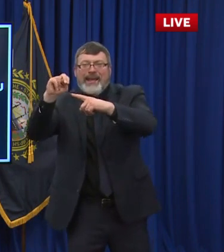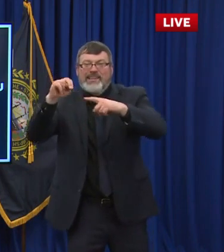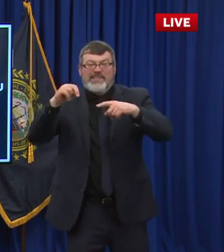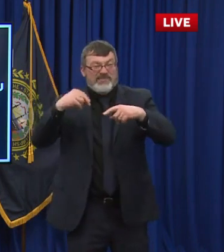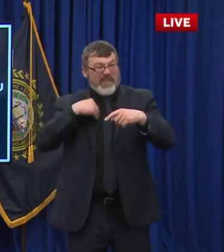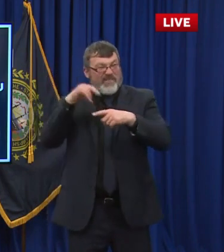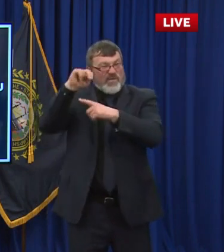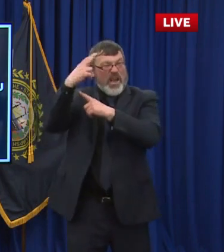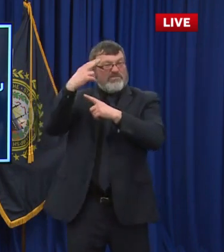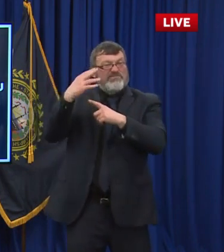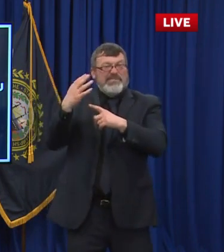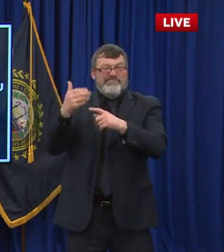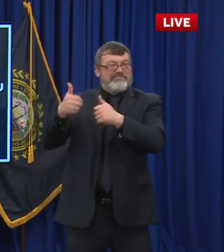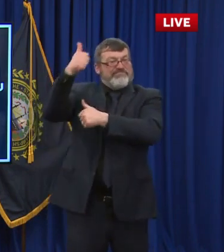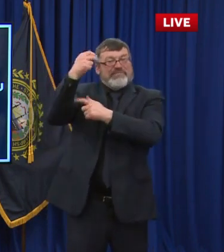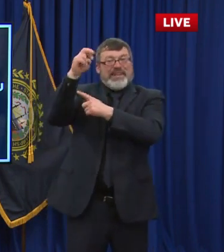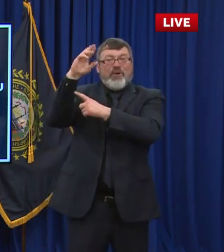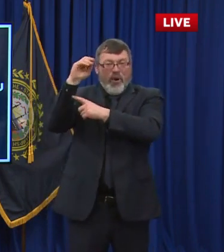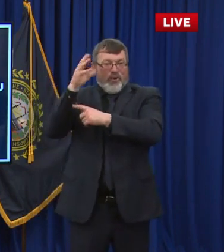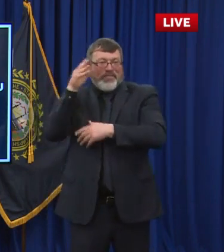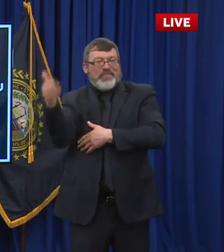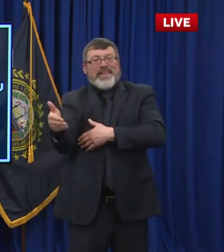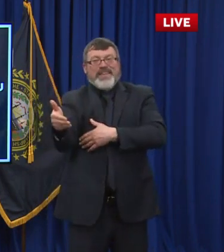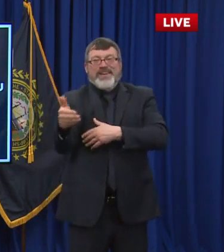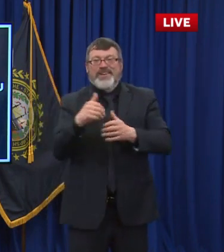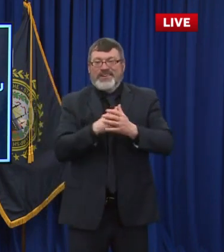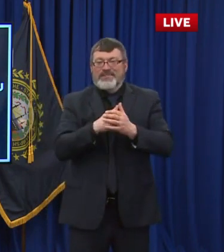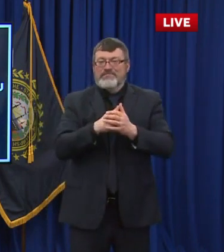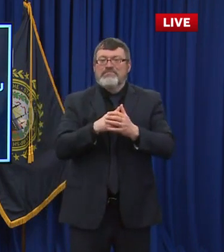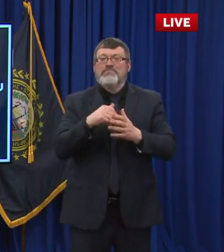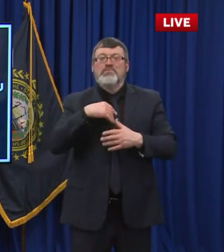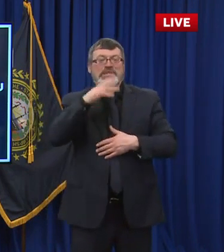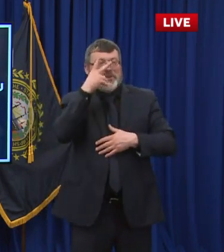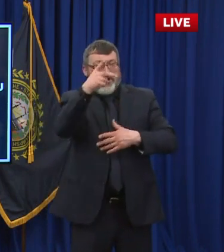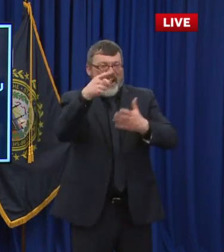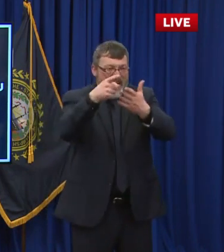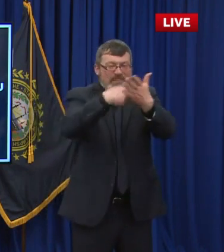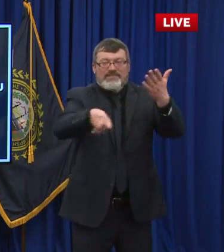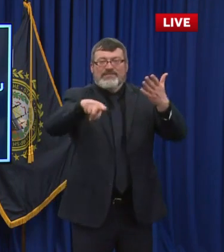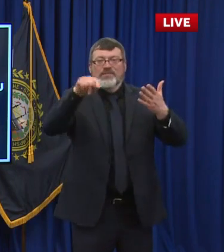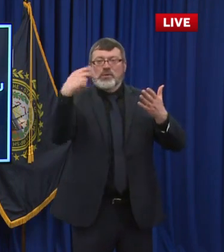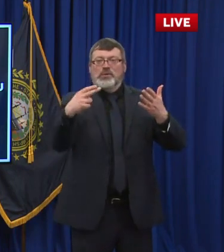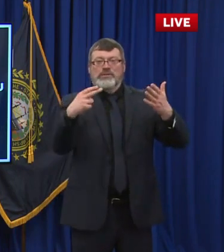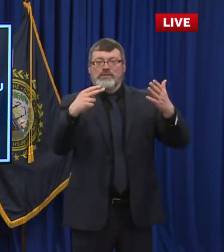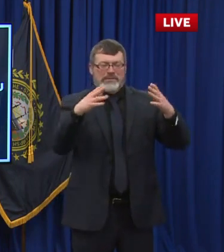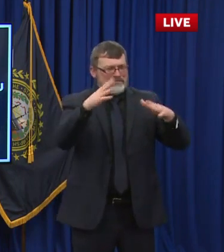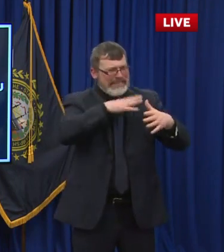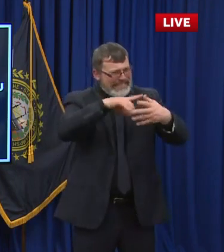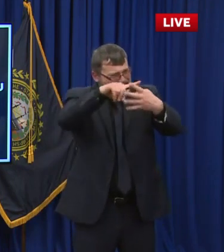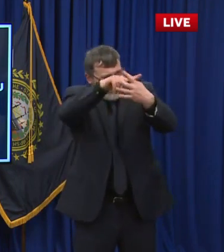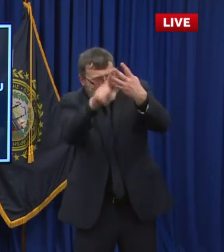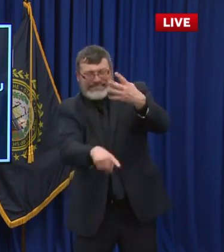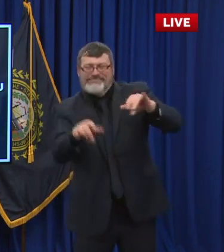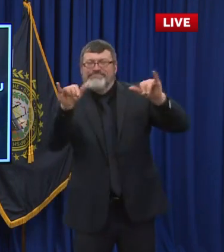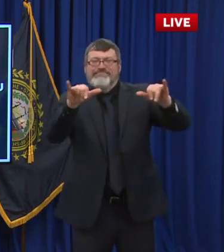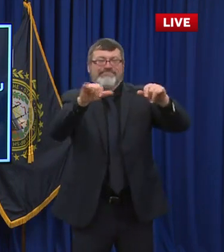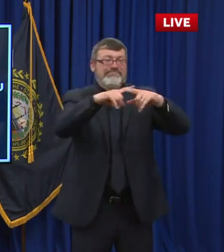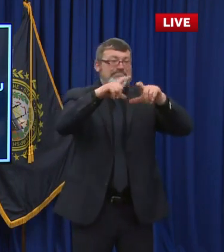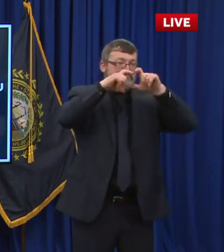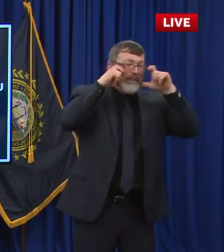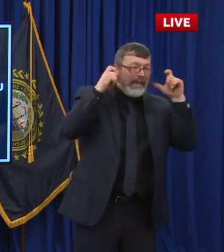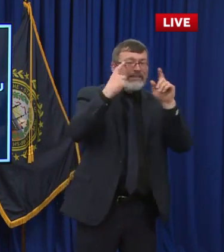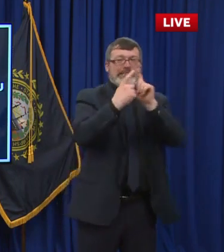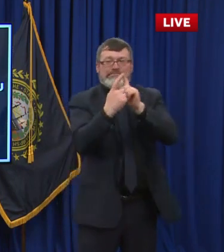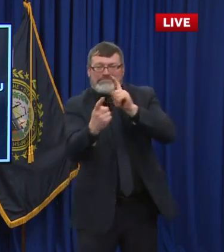So that's very exciting. We'll be back next week with another update. But keep wearing your masks. Keep with the social distancing. It is working. There's no doubt about it. That